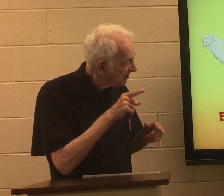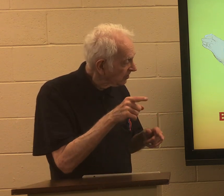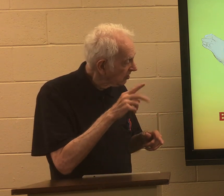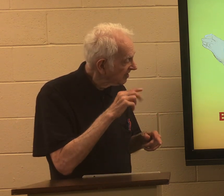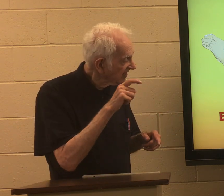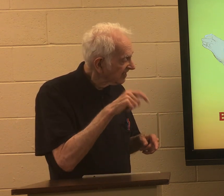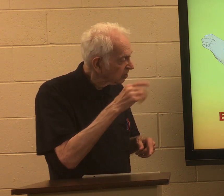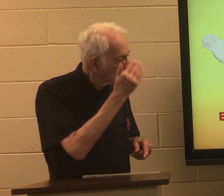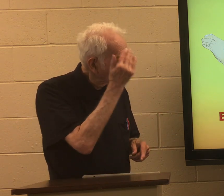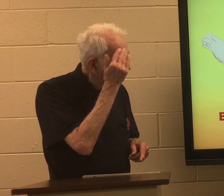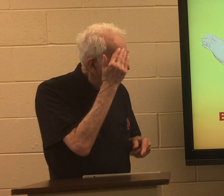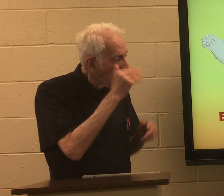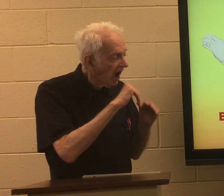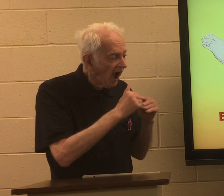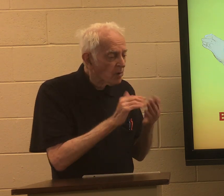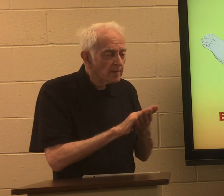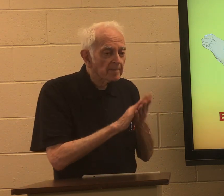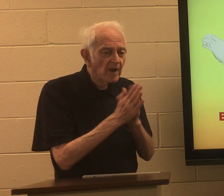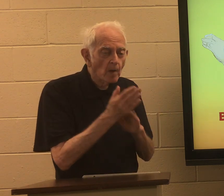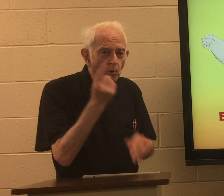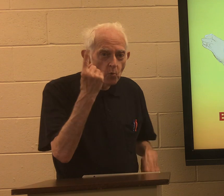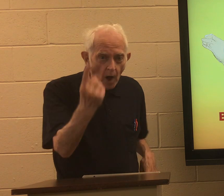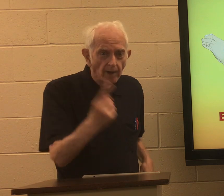then you need to know how to become one